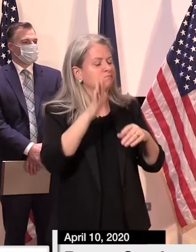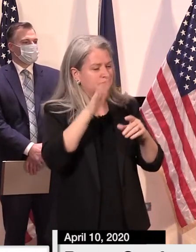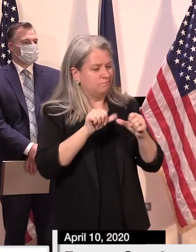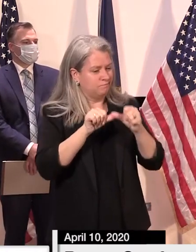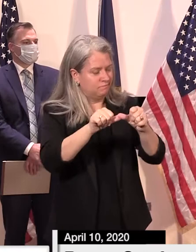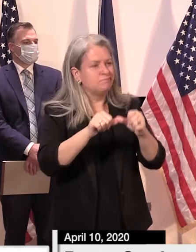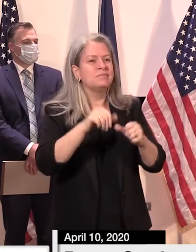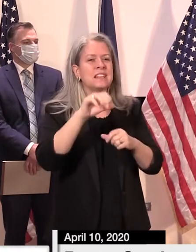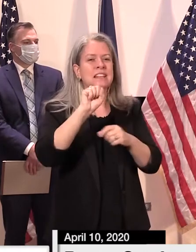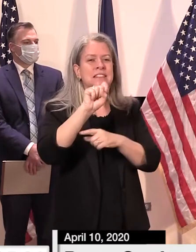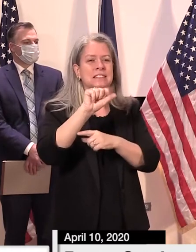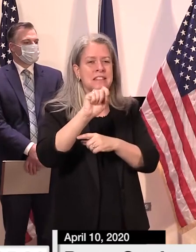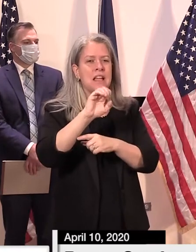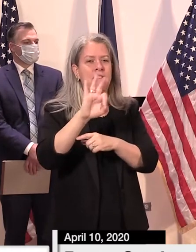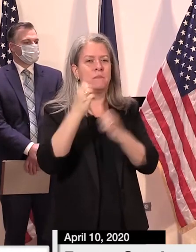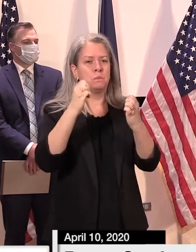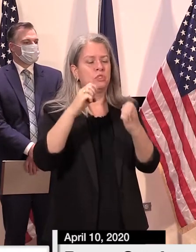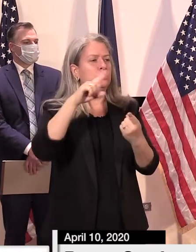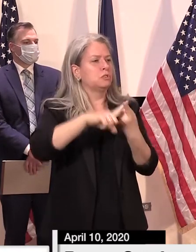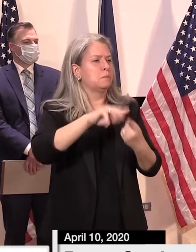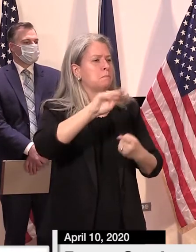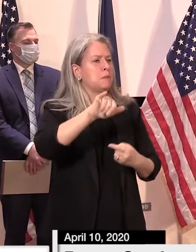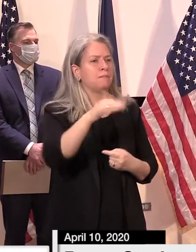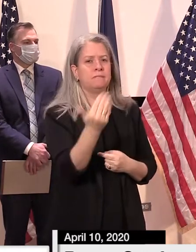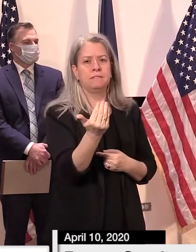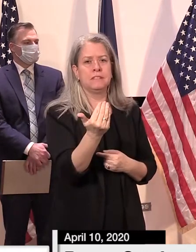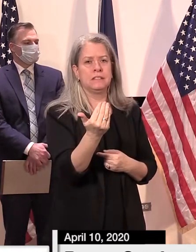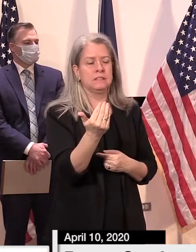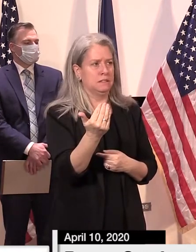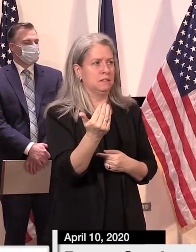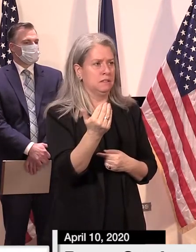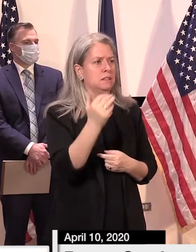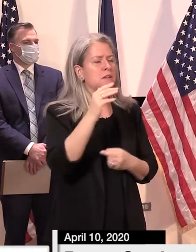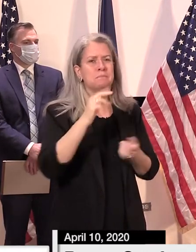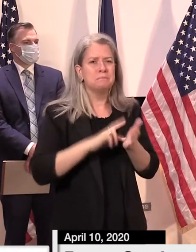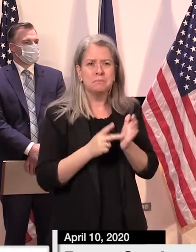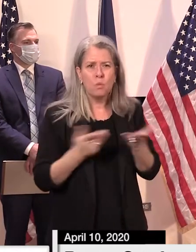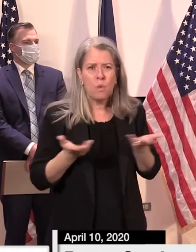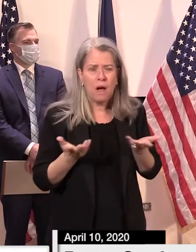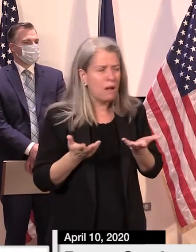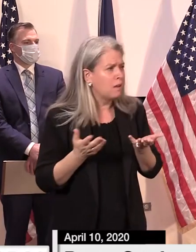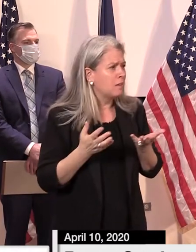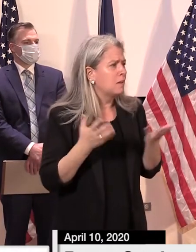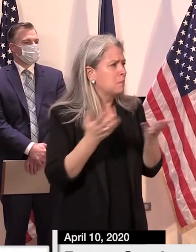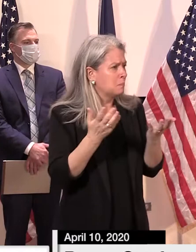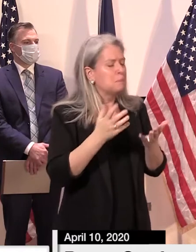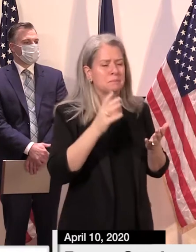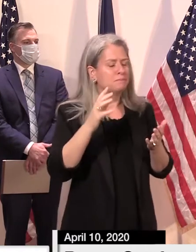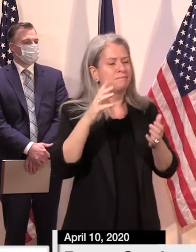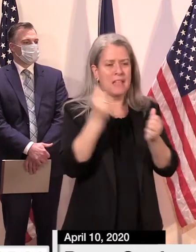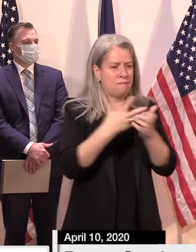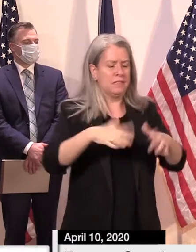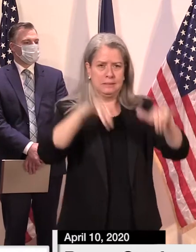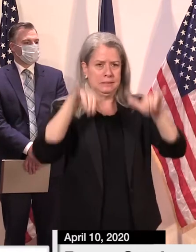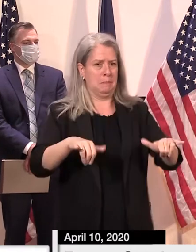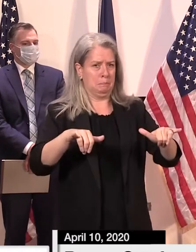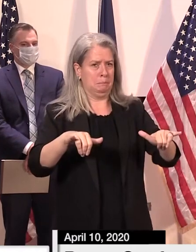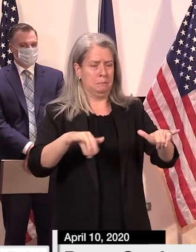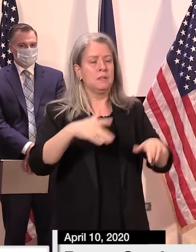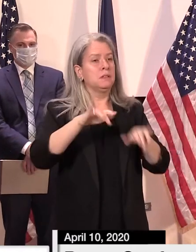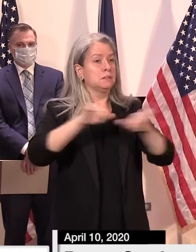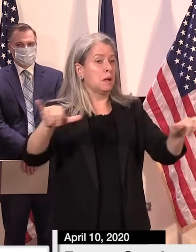15th. And this means extending all the mitigation steps in place, including the stay-home order.